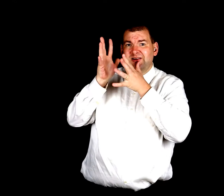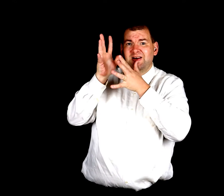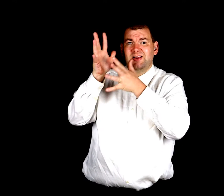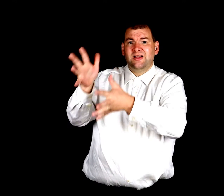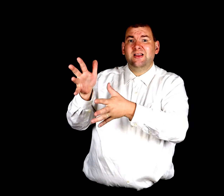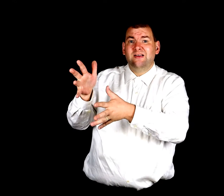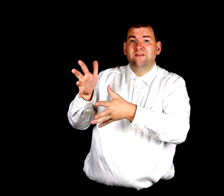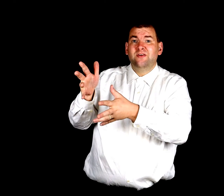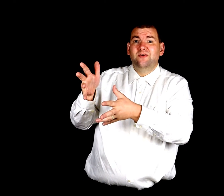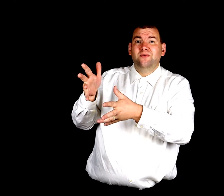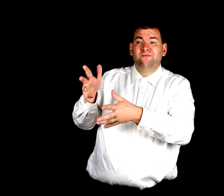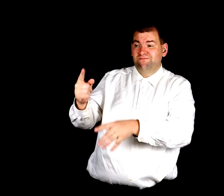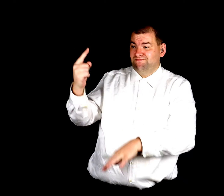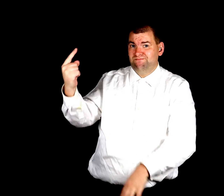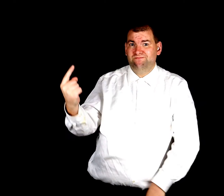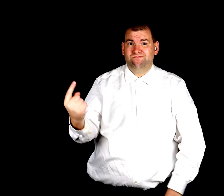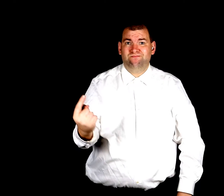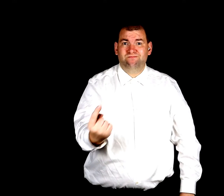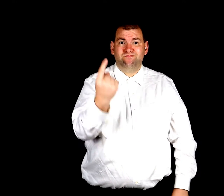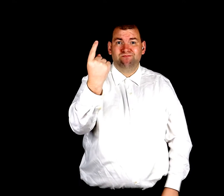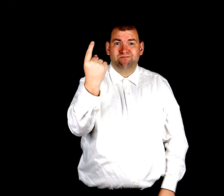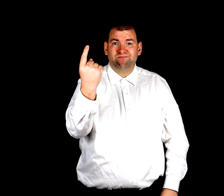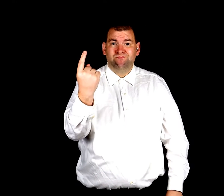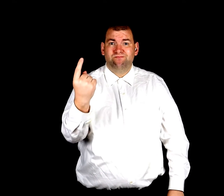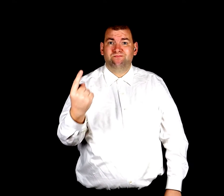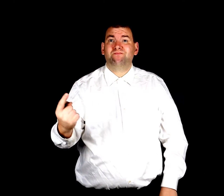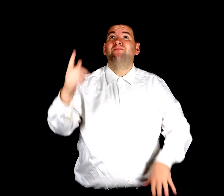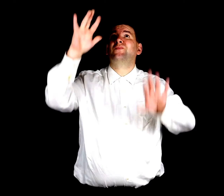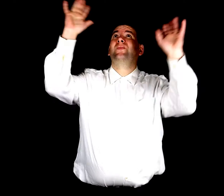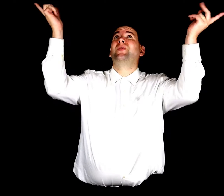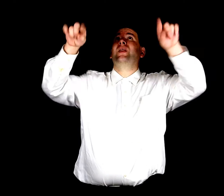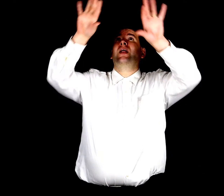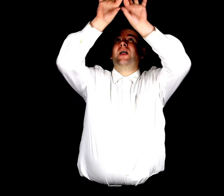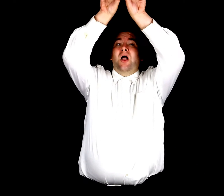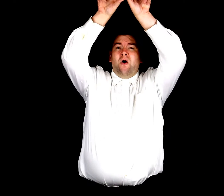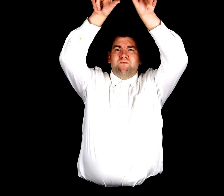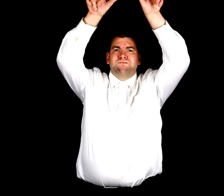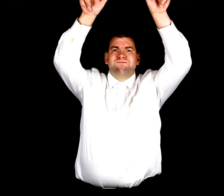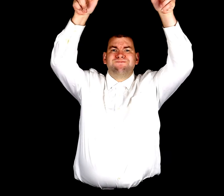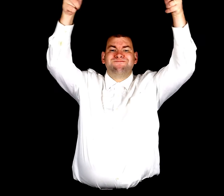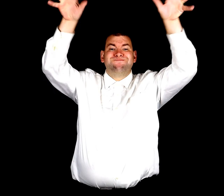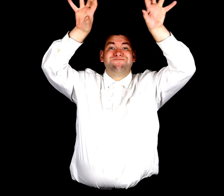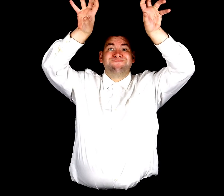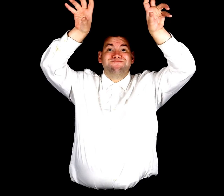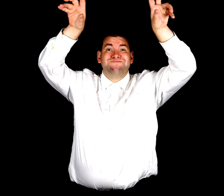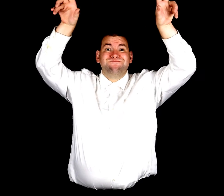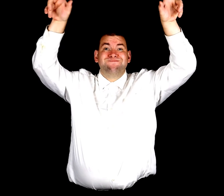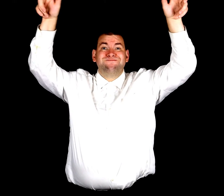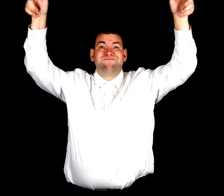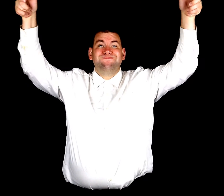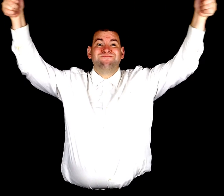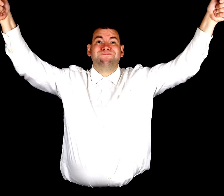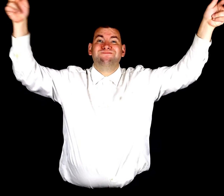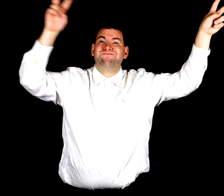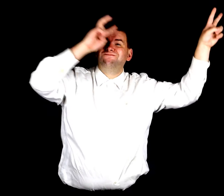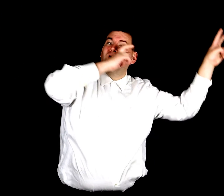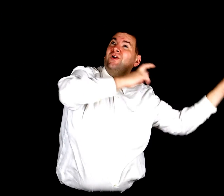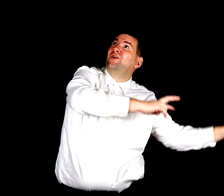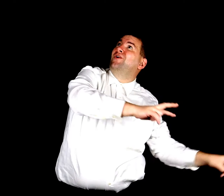leave you And when the clouds have all rolled away Look up